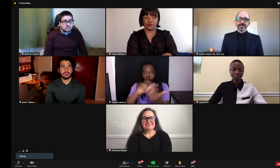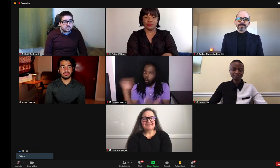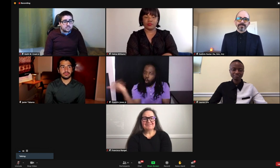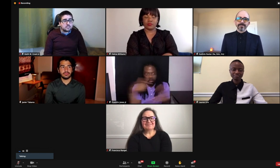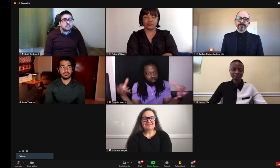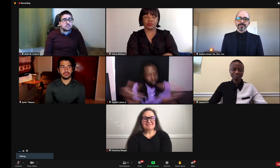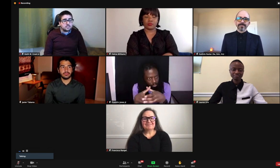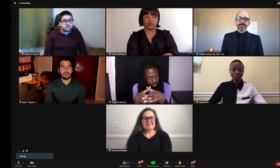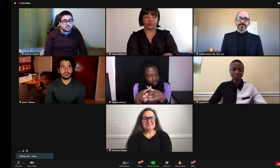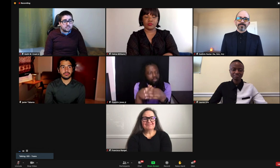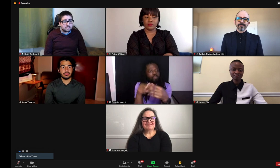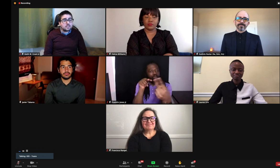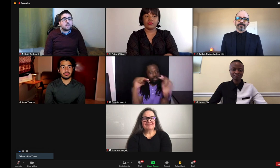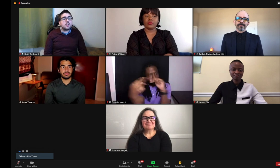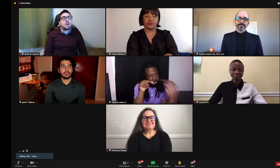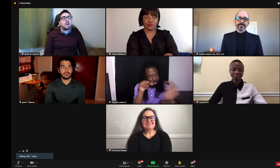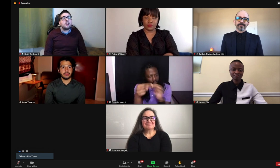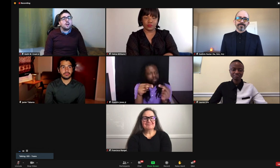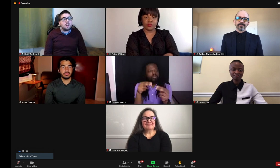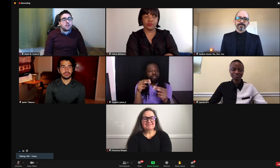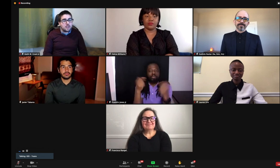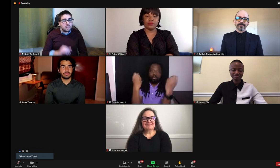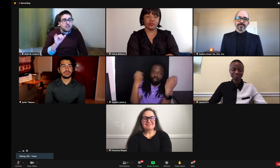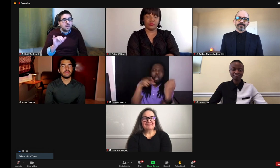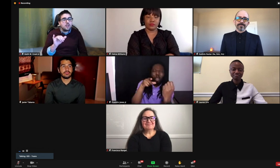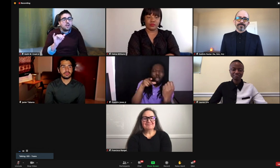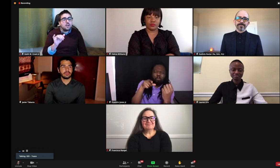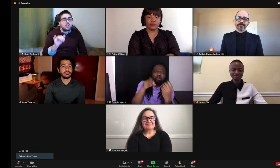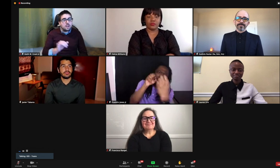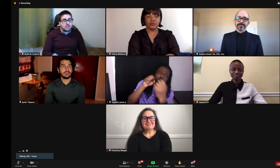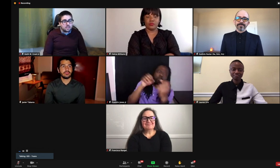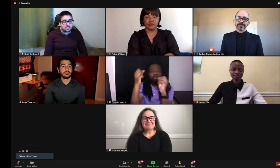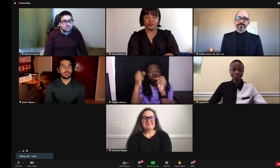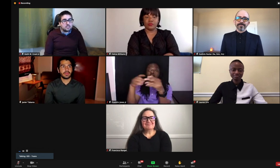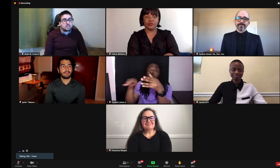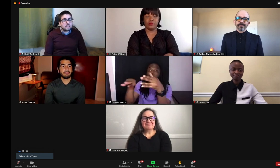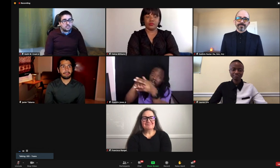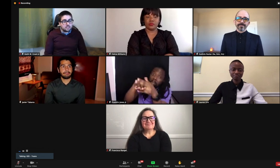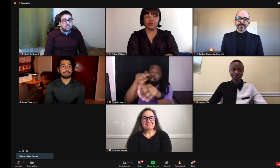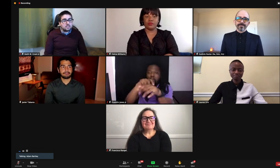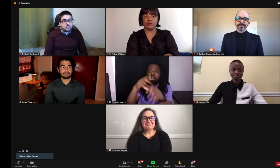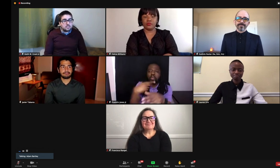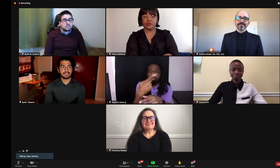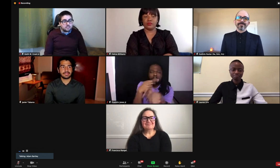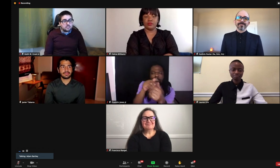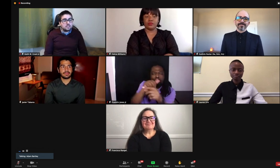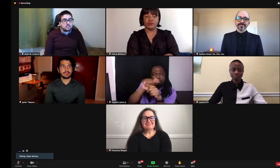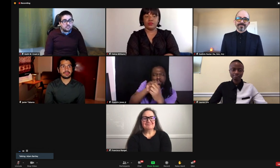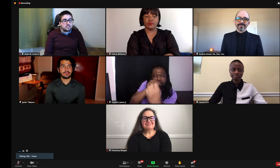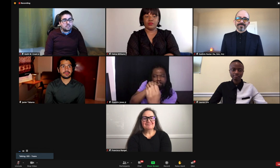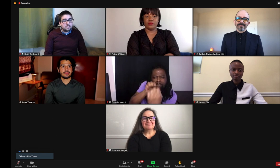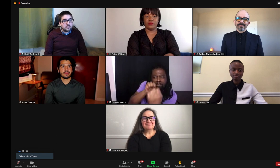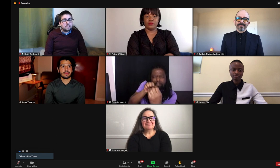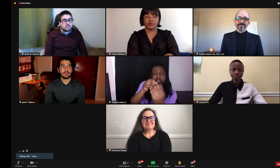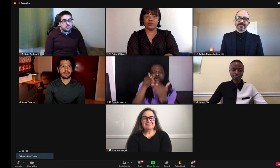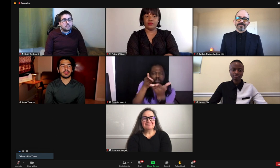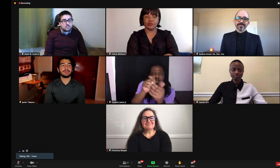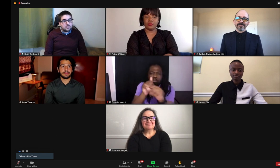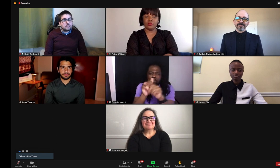Then when you meet again in person, you're able to be on the same page and the feedback that you share in person is not going to be, you know, a no.